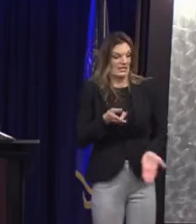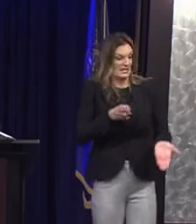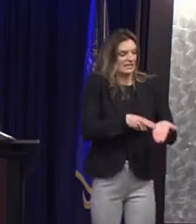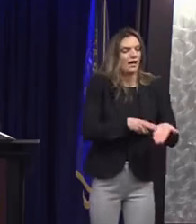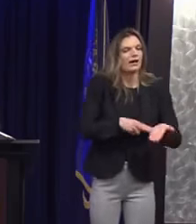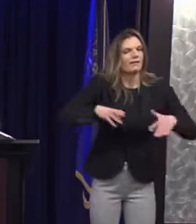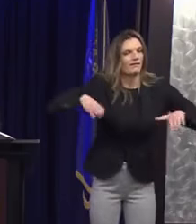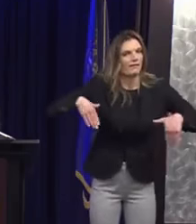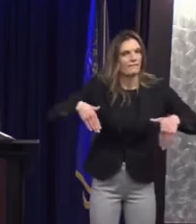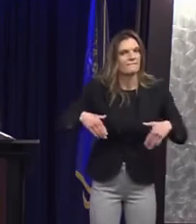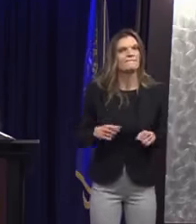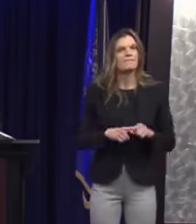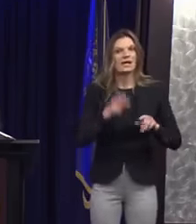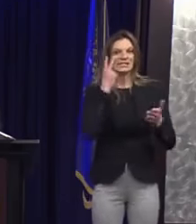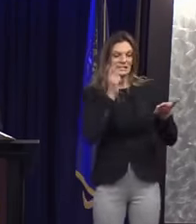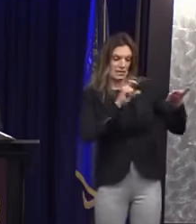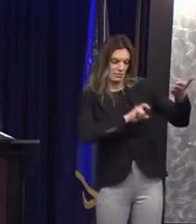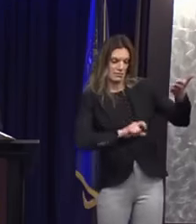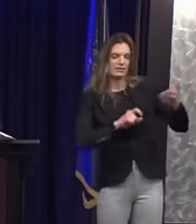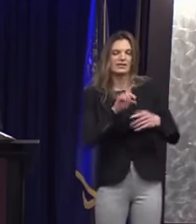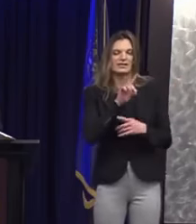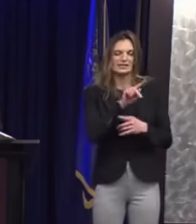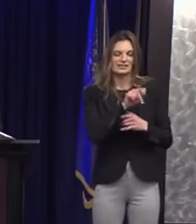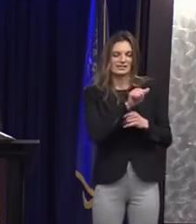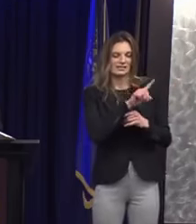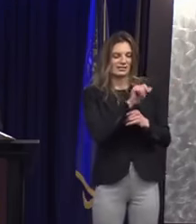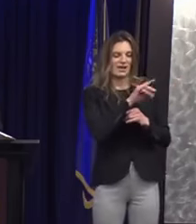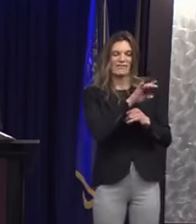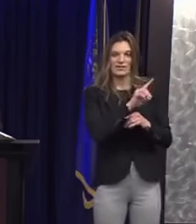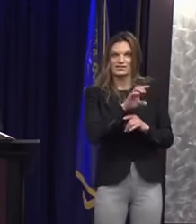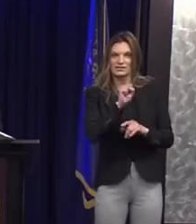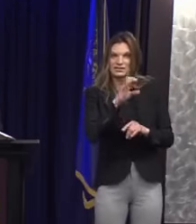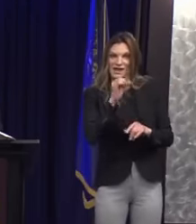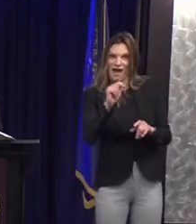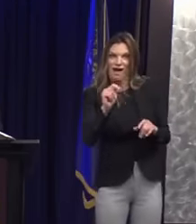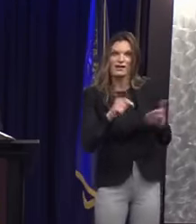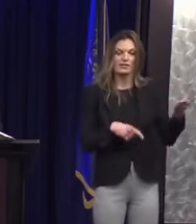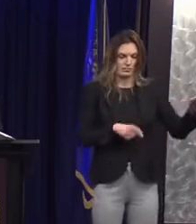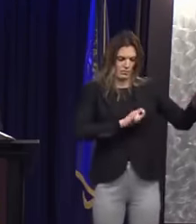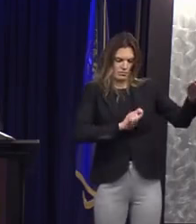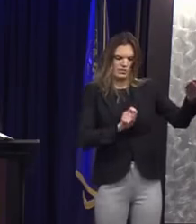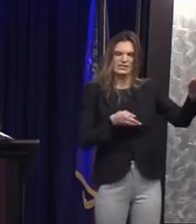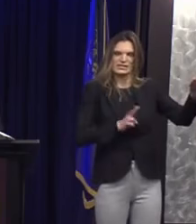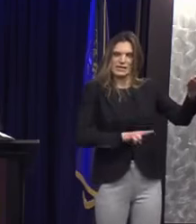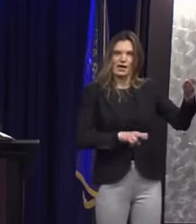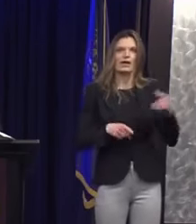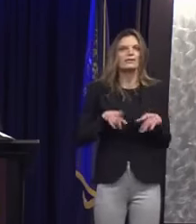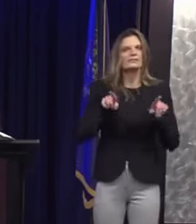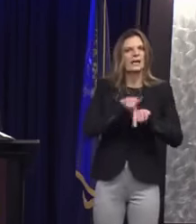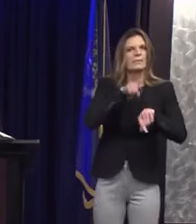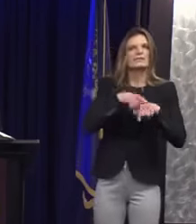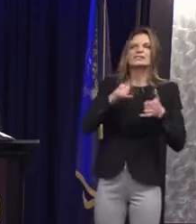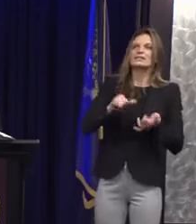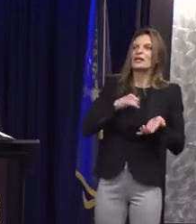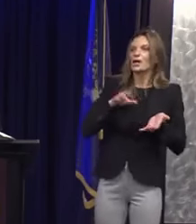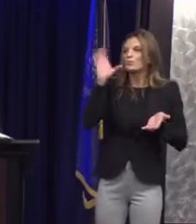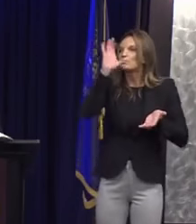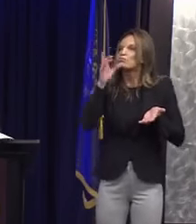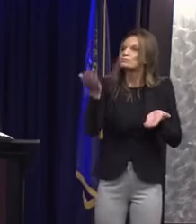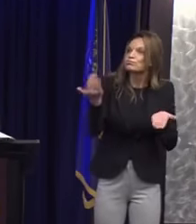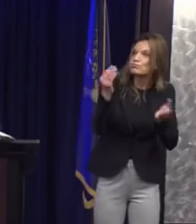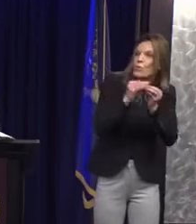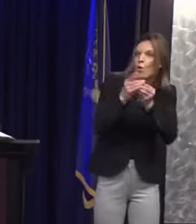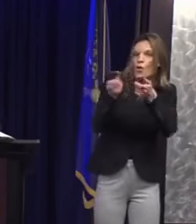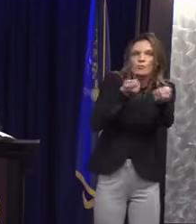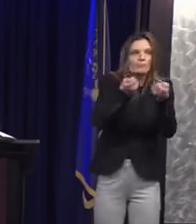petition is the signature of David Scott signed while signatures were still being gathered. Now, the law